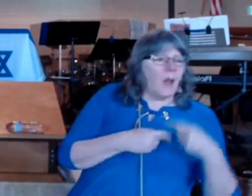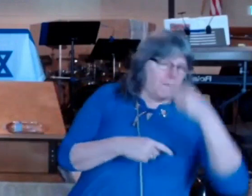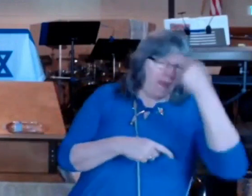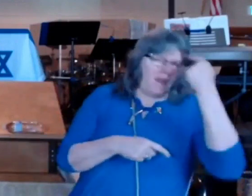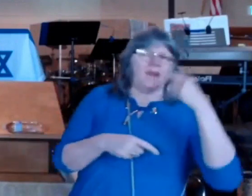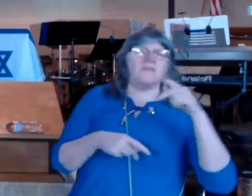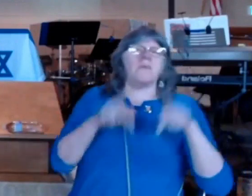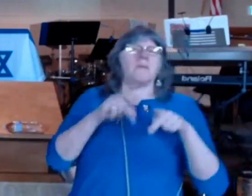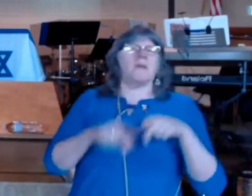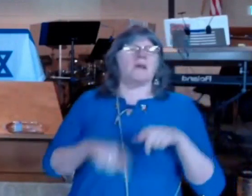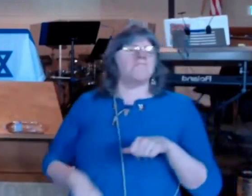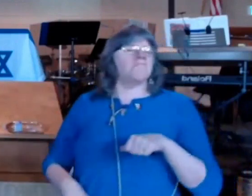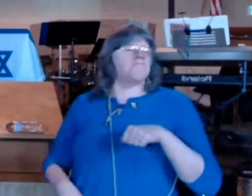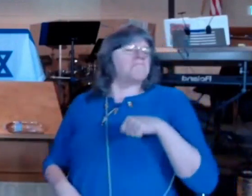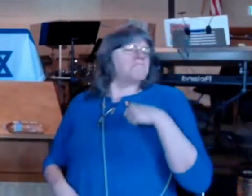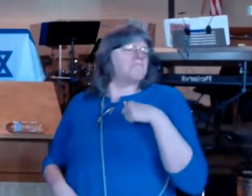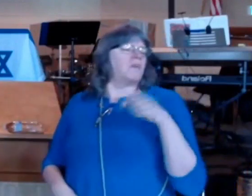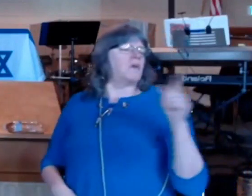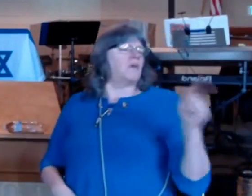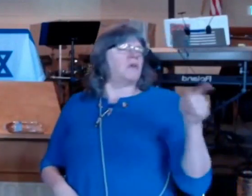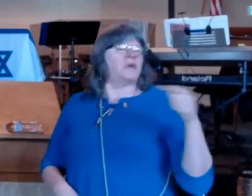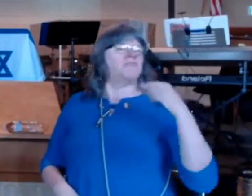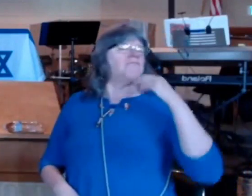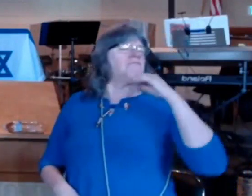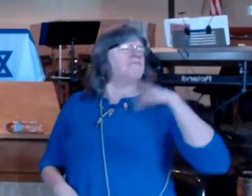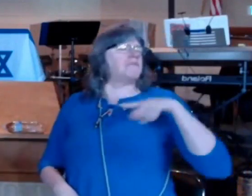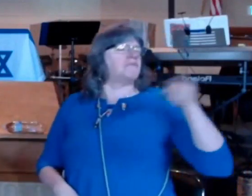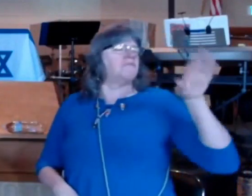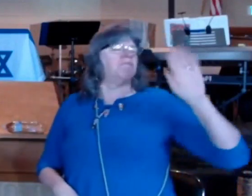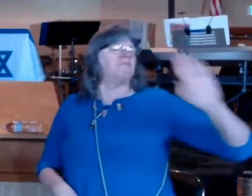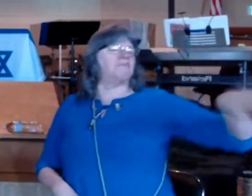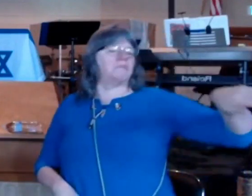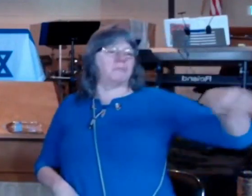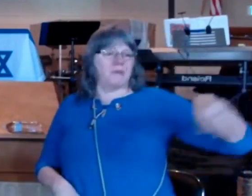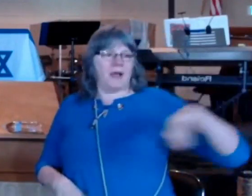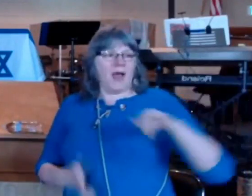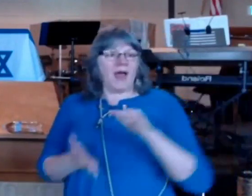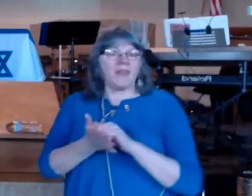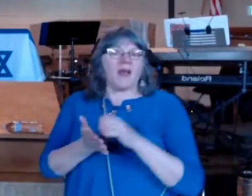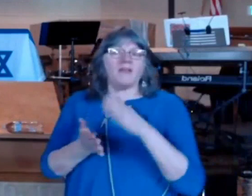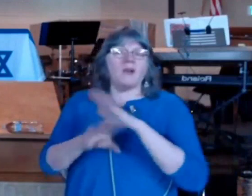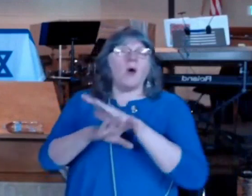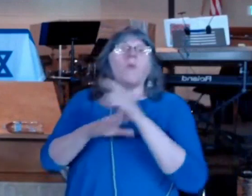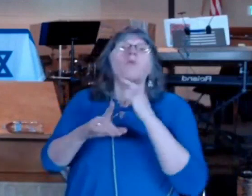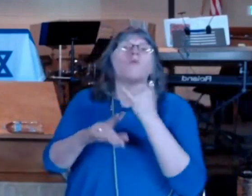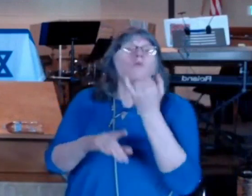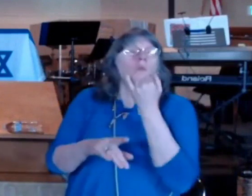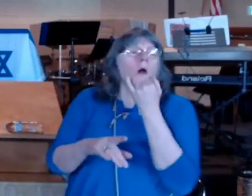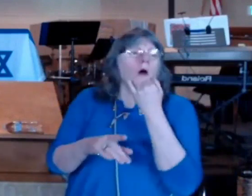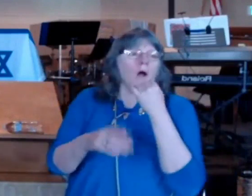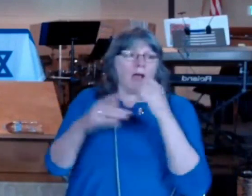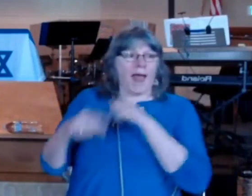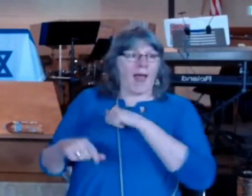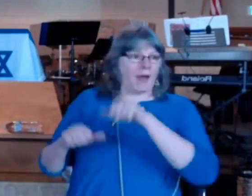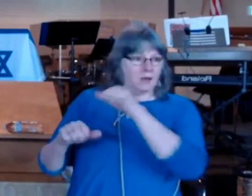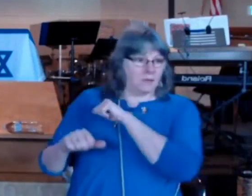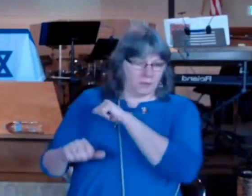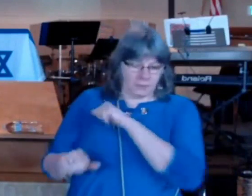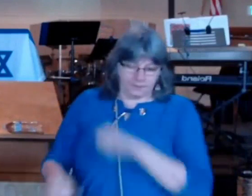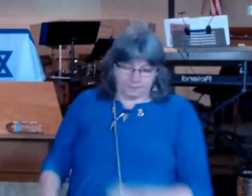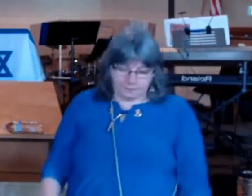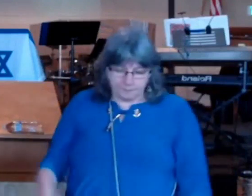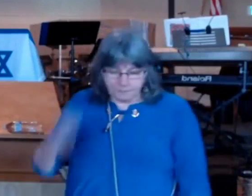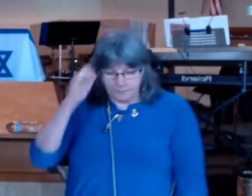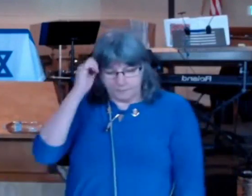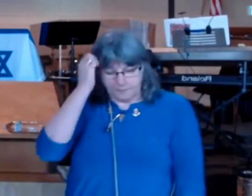to sleep up and down with who's on top who's on bottom we cannot see difference just same